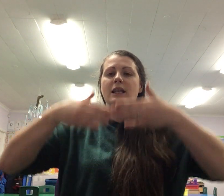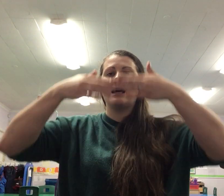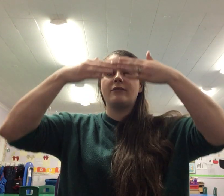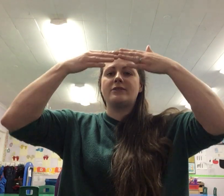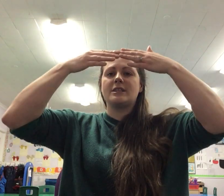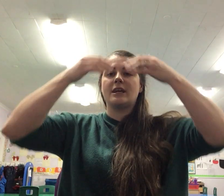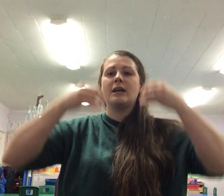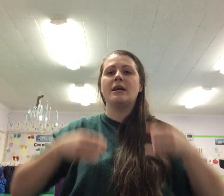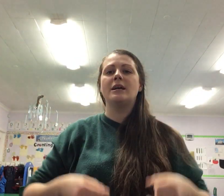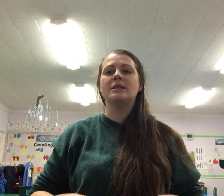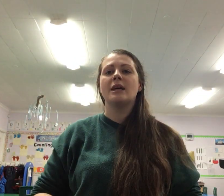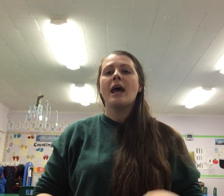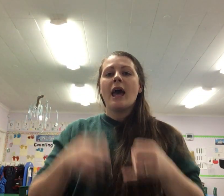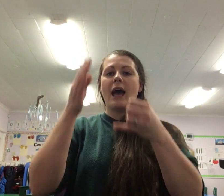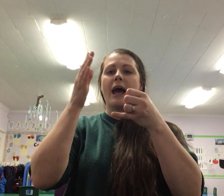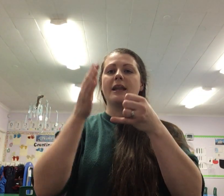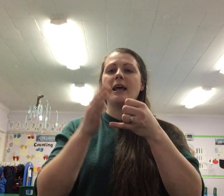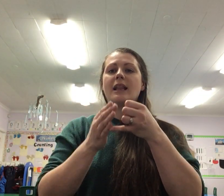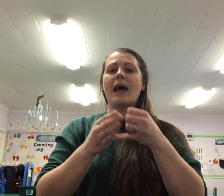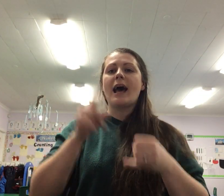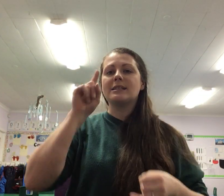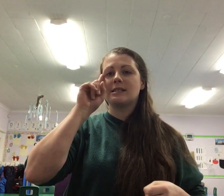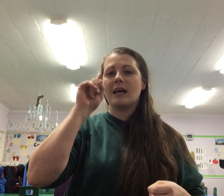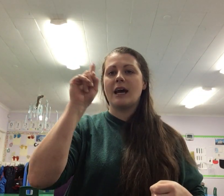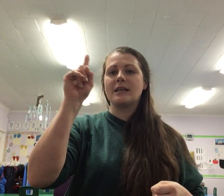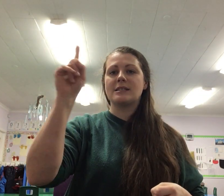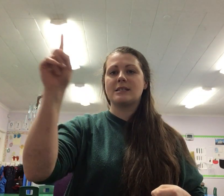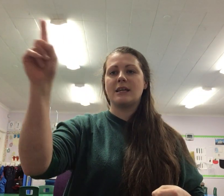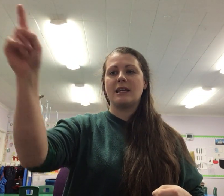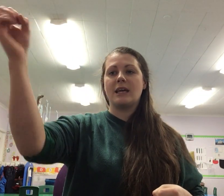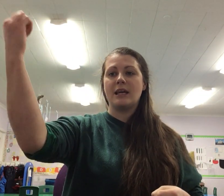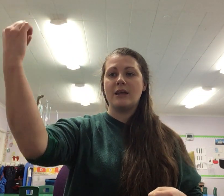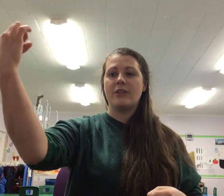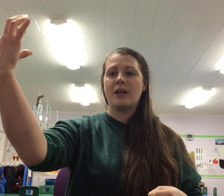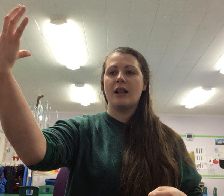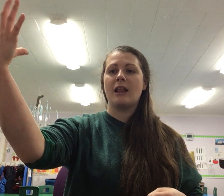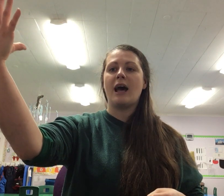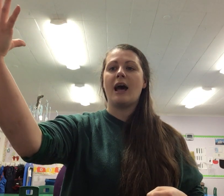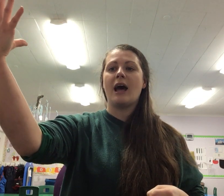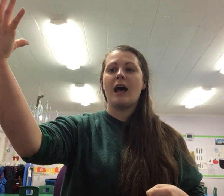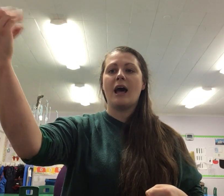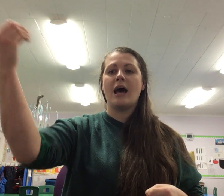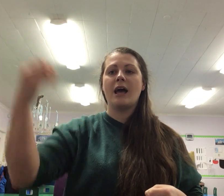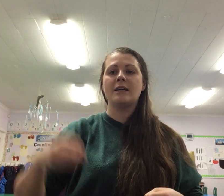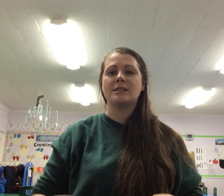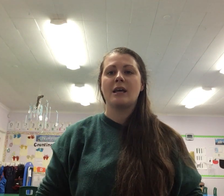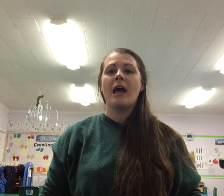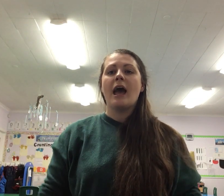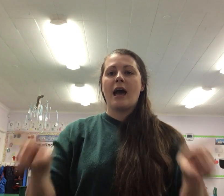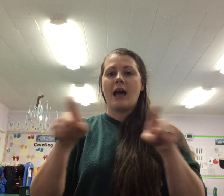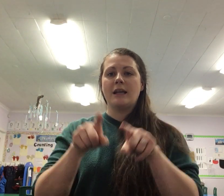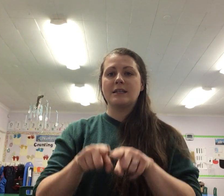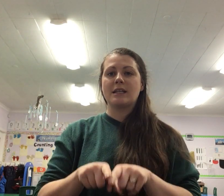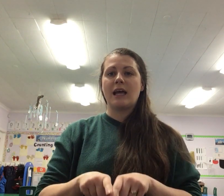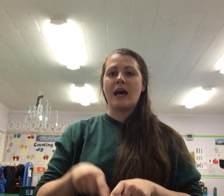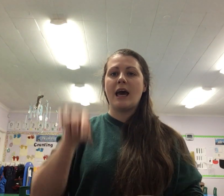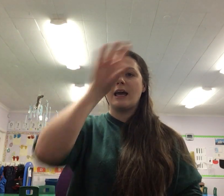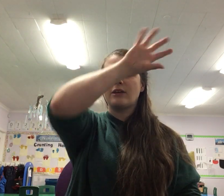lifted. And at last I see the light, and it's like